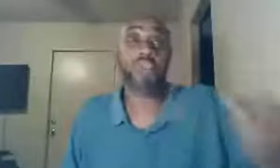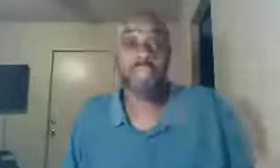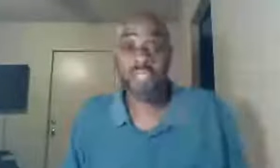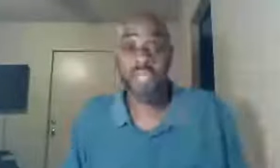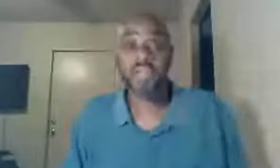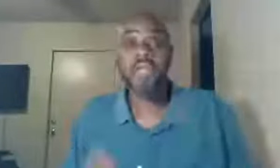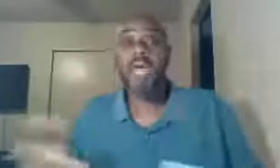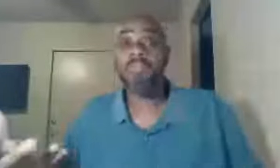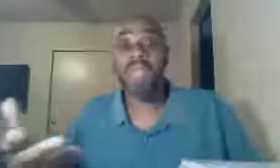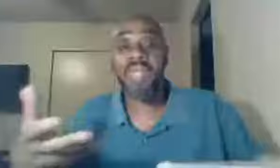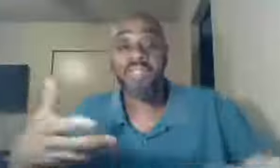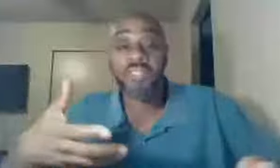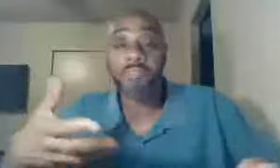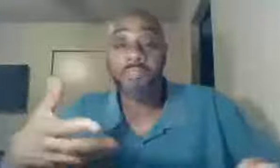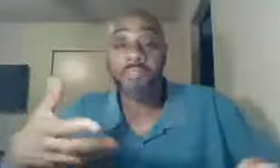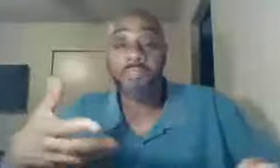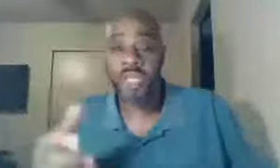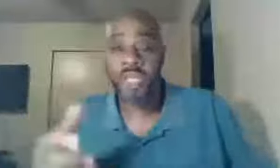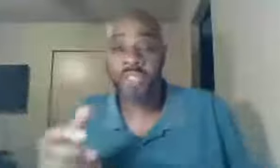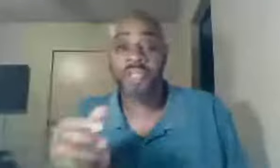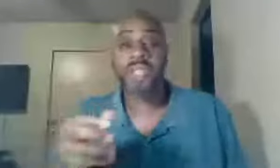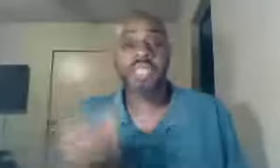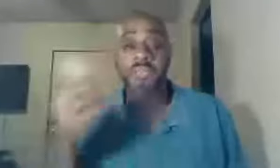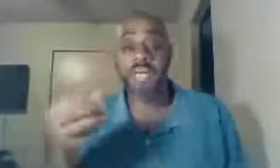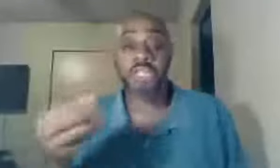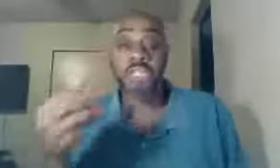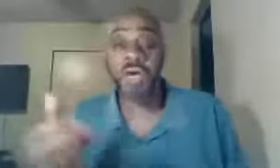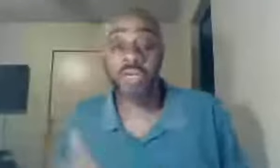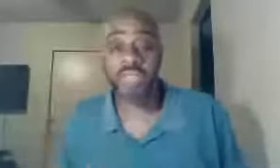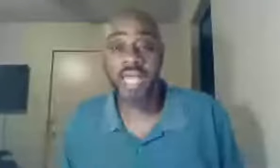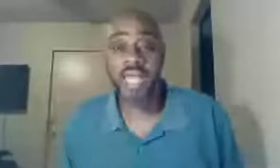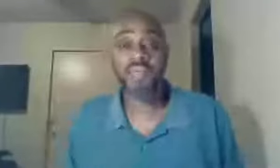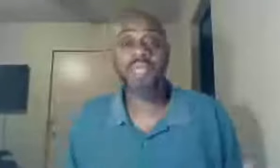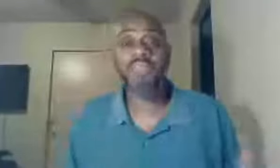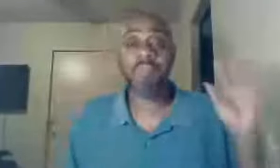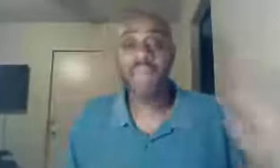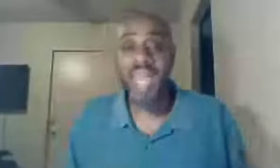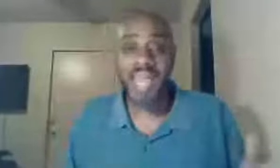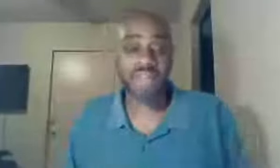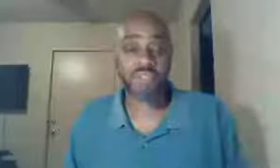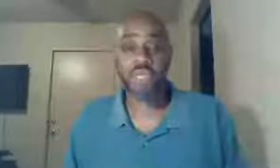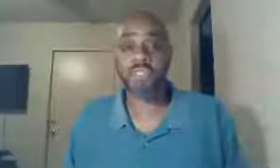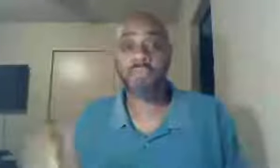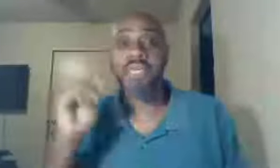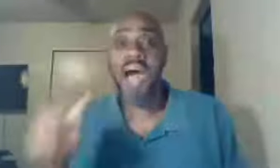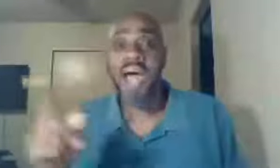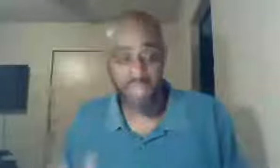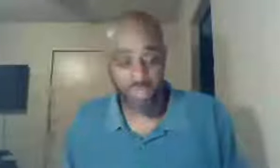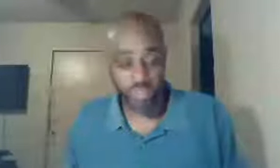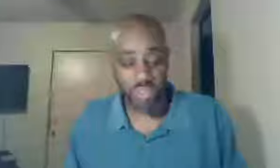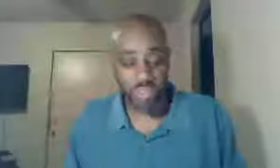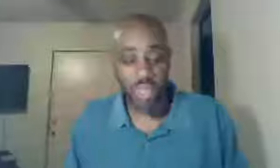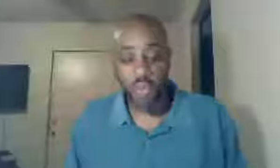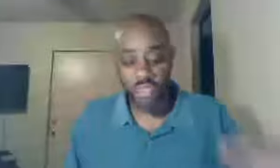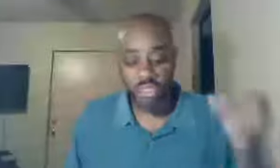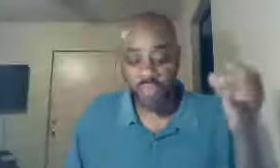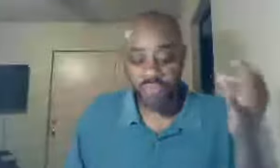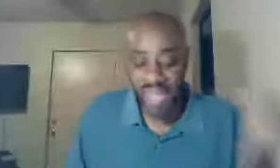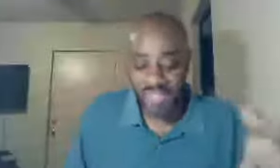with each other, and began to battle with each other, is because you don't understand, that man has a wisdom, and God has a wisdom, which is reflective,